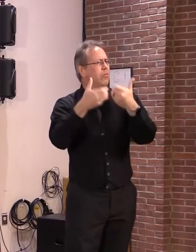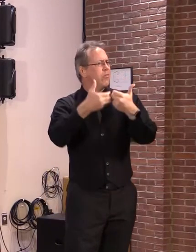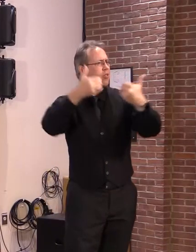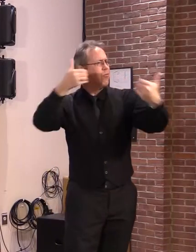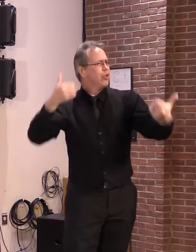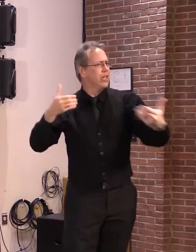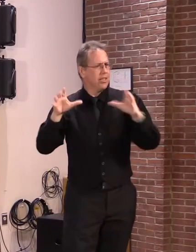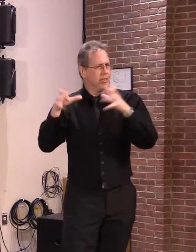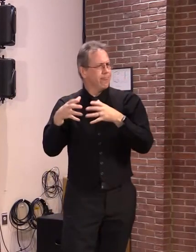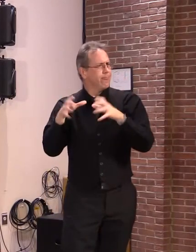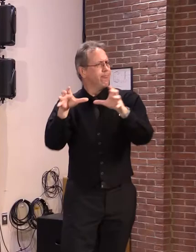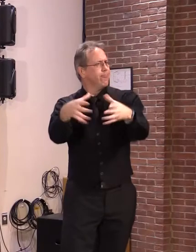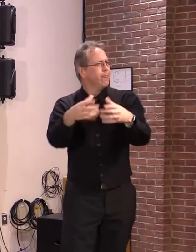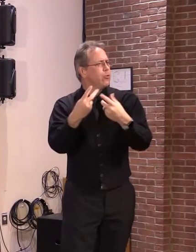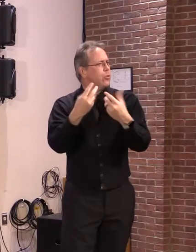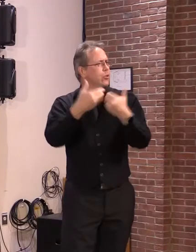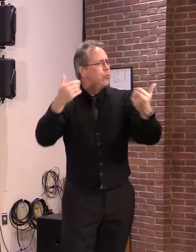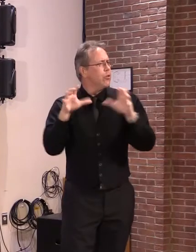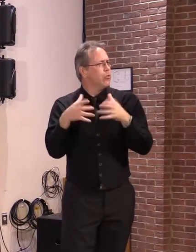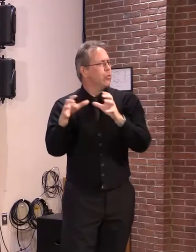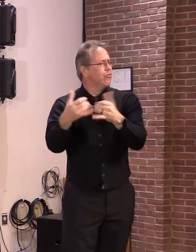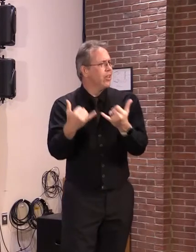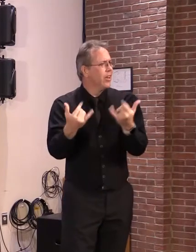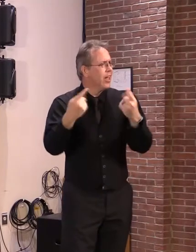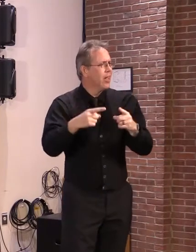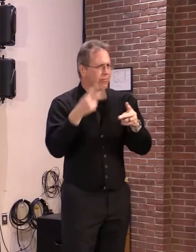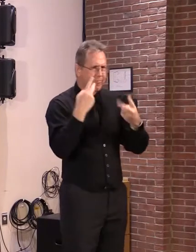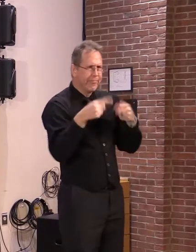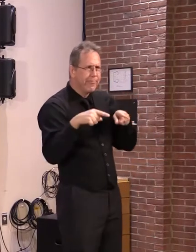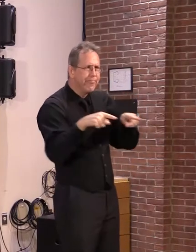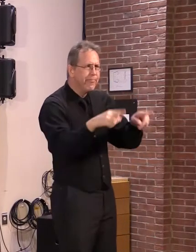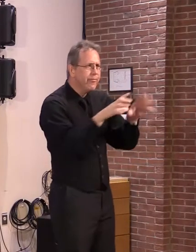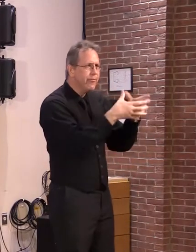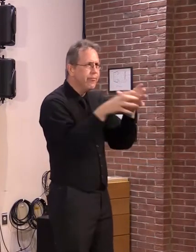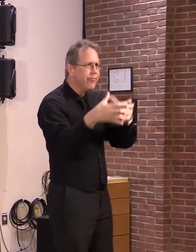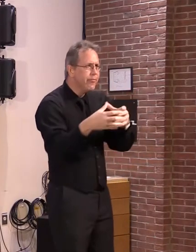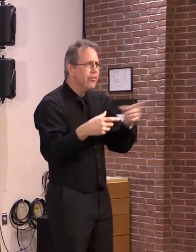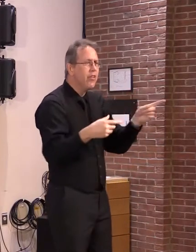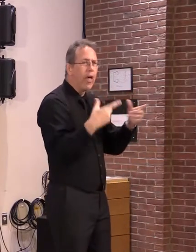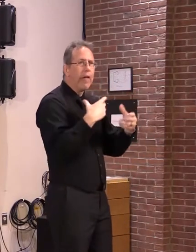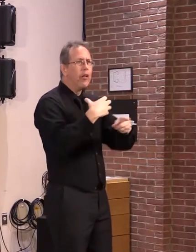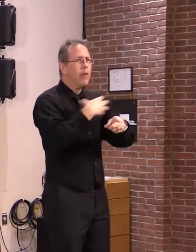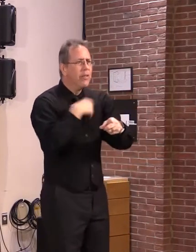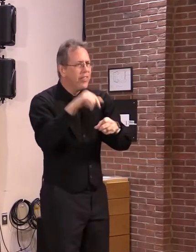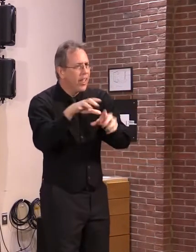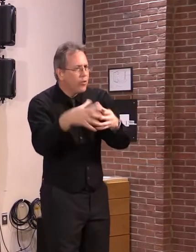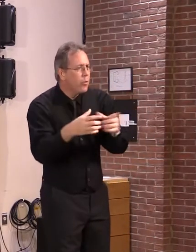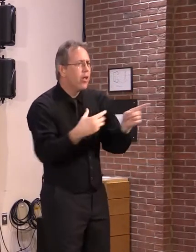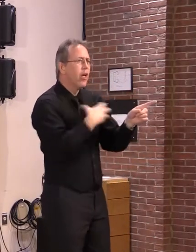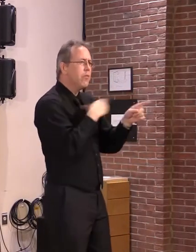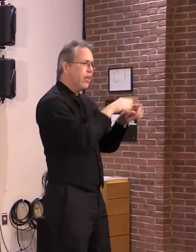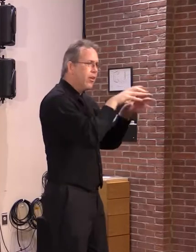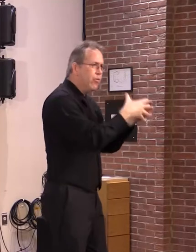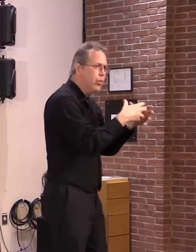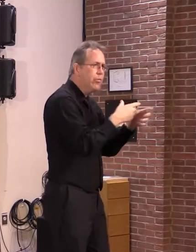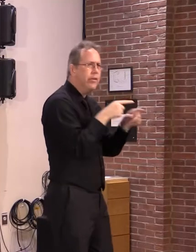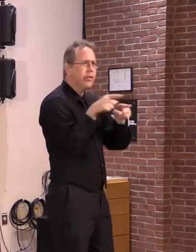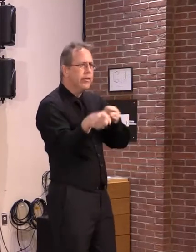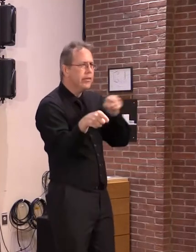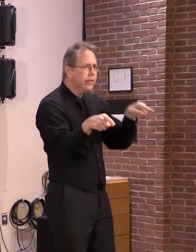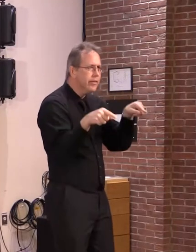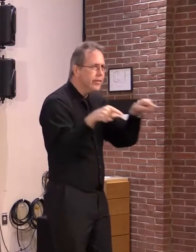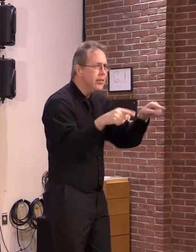Every time you force a project to go to another body, you are forcing a builder to pay tens of thousands of dollars in permit